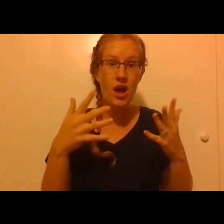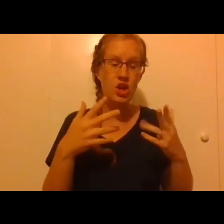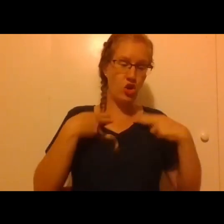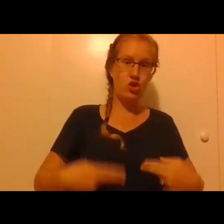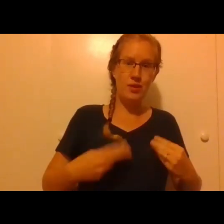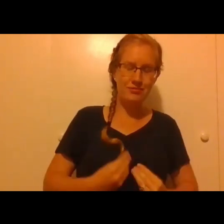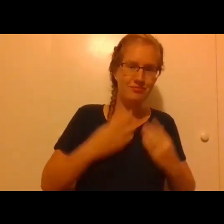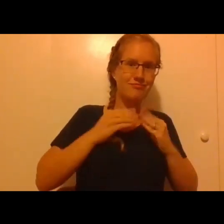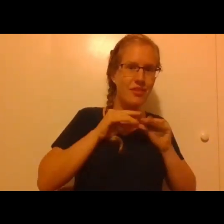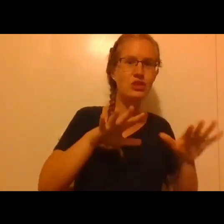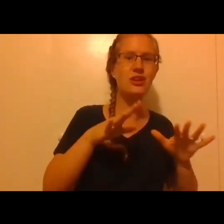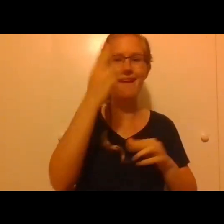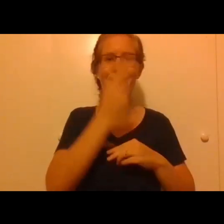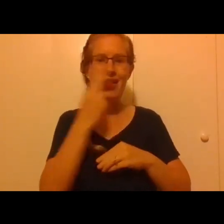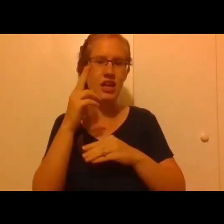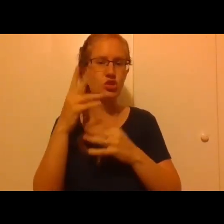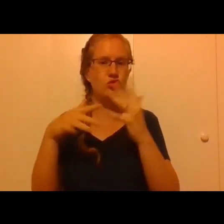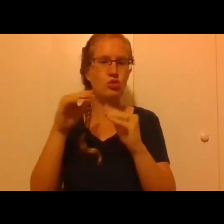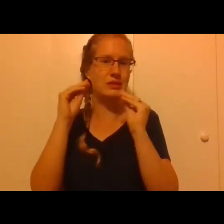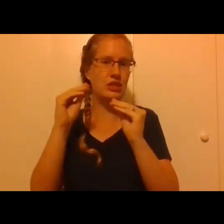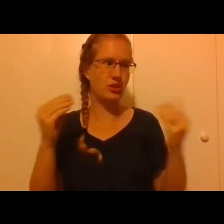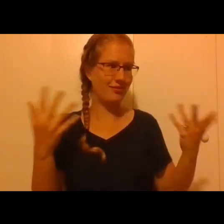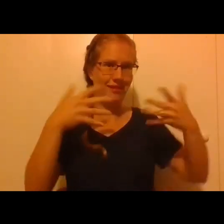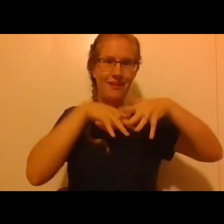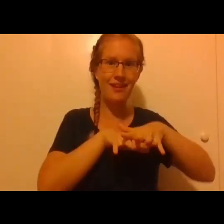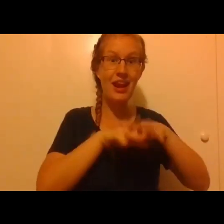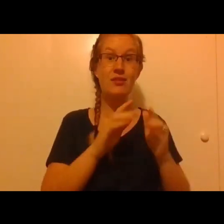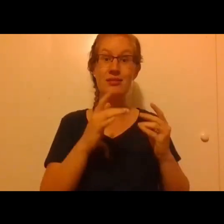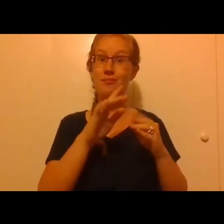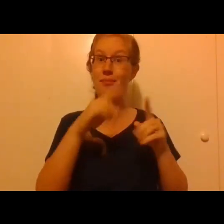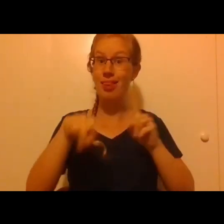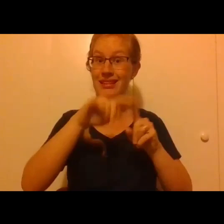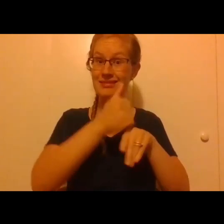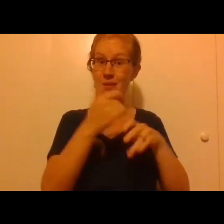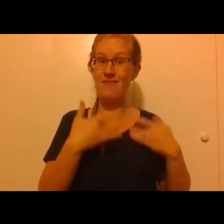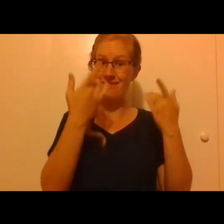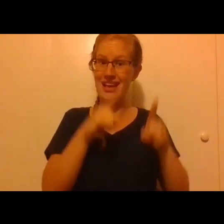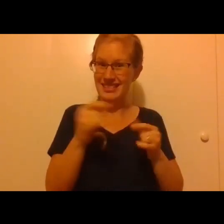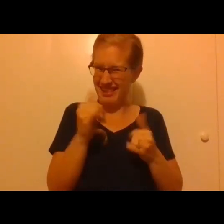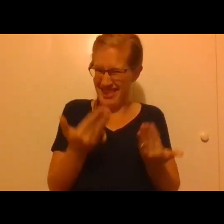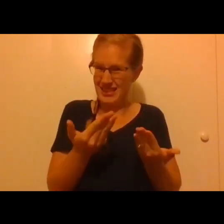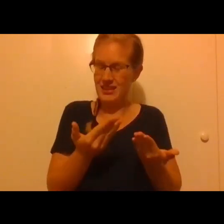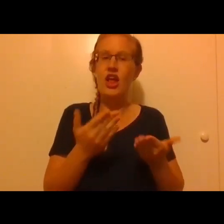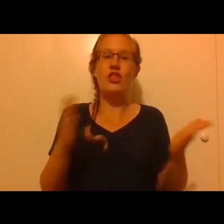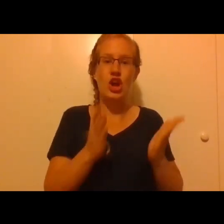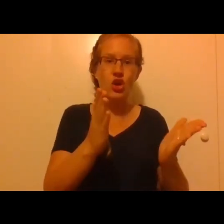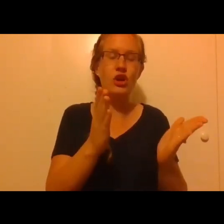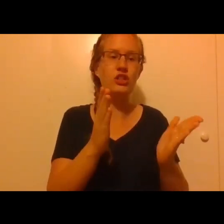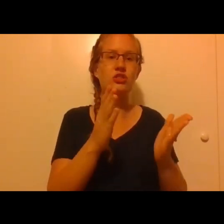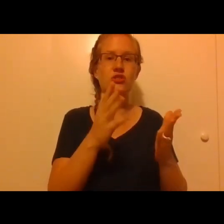flourishing and Catholic social doctrine, and to organize events like this one that encourage conversation between the academy and the public square.